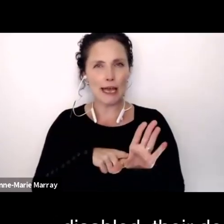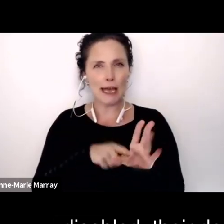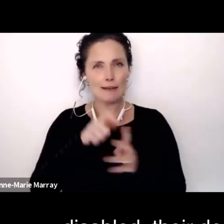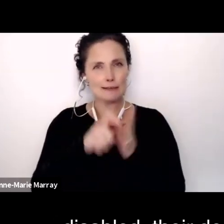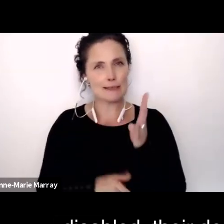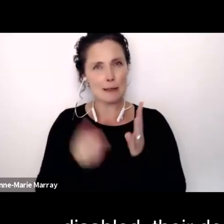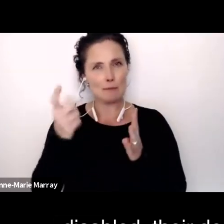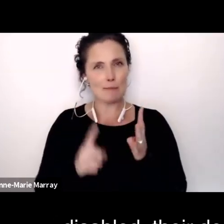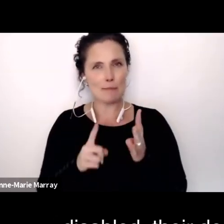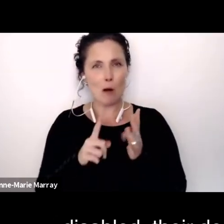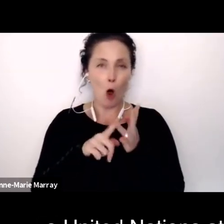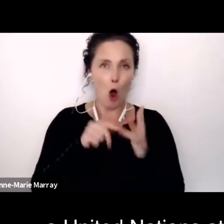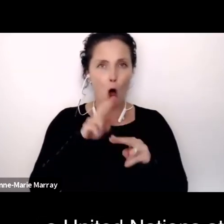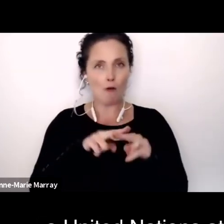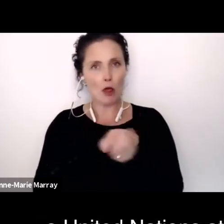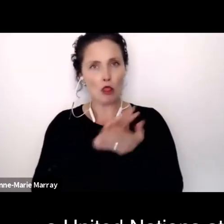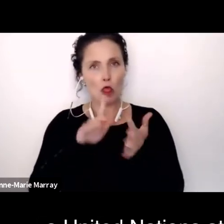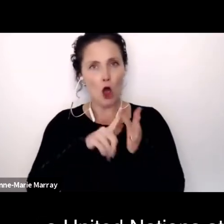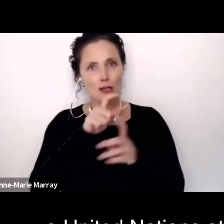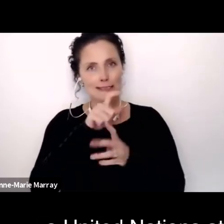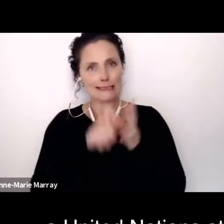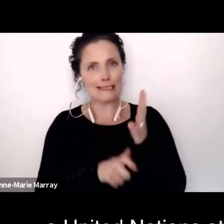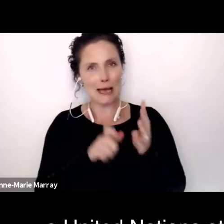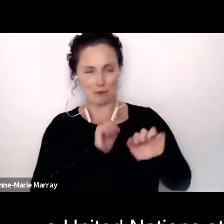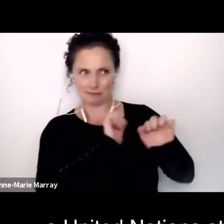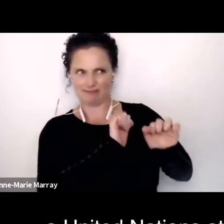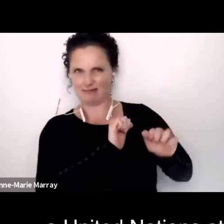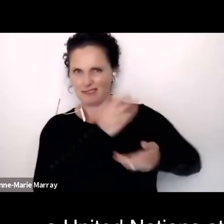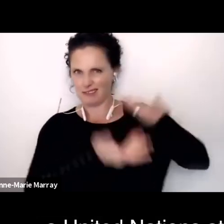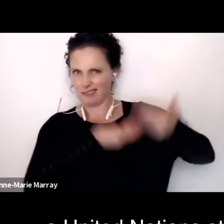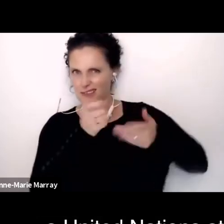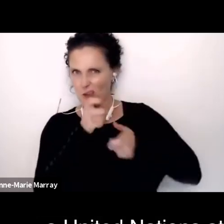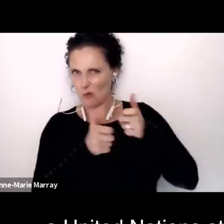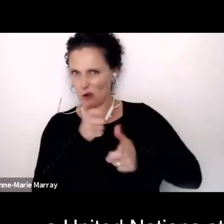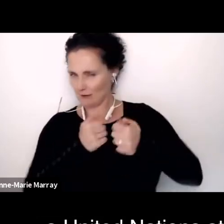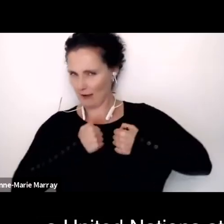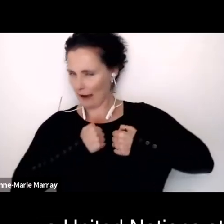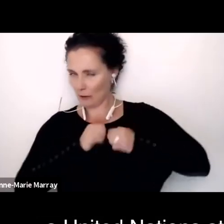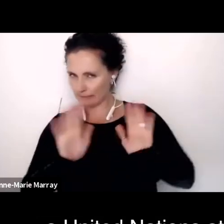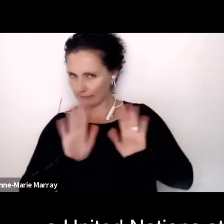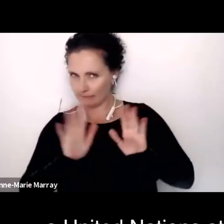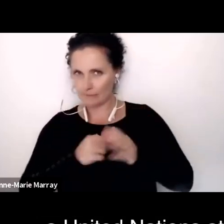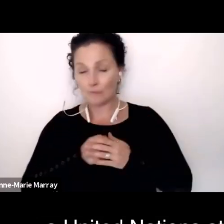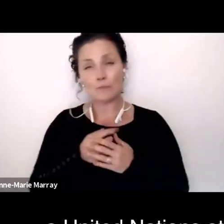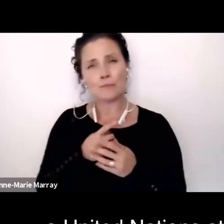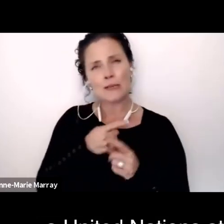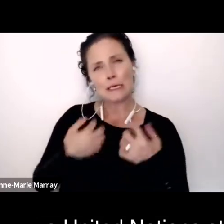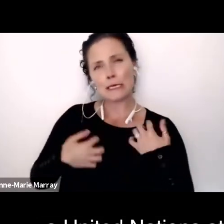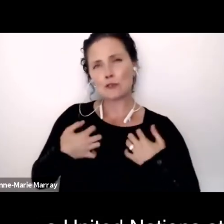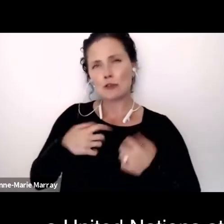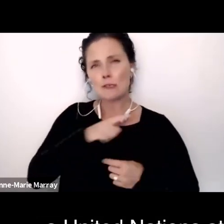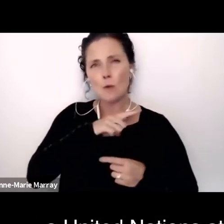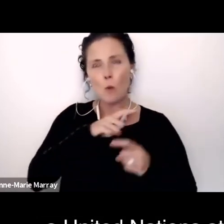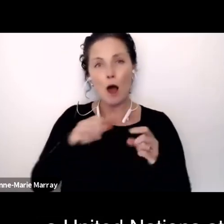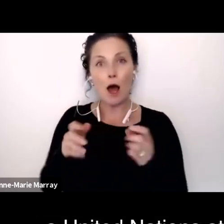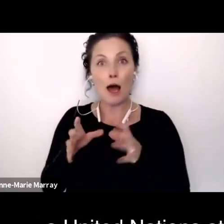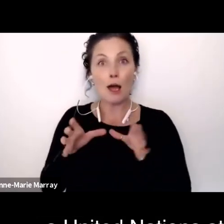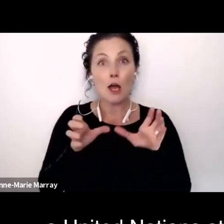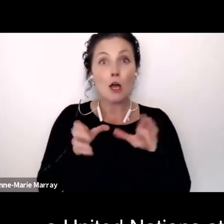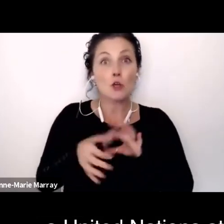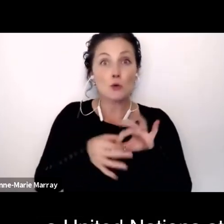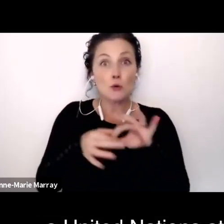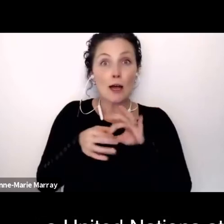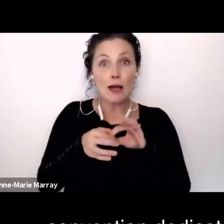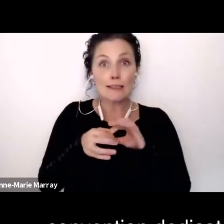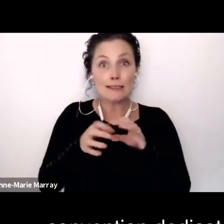description, not ours. And it was what was interesting about it is that it was a United Nations attempt to try to quieten down the growing